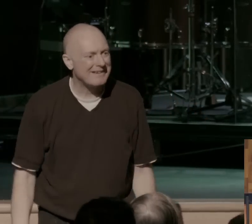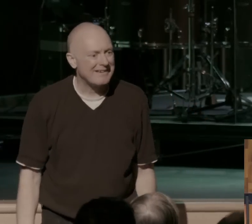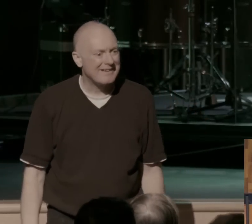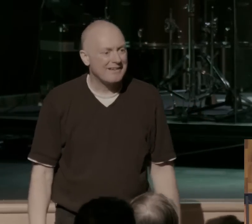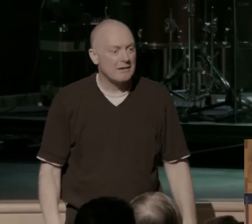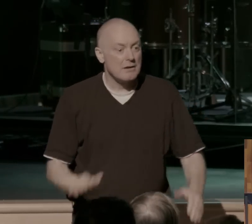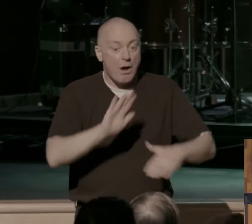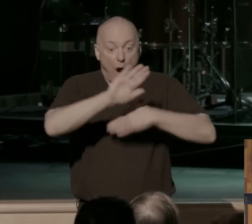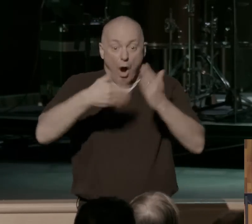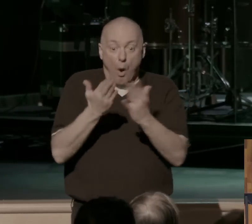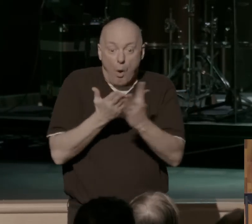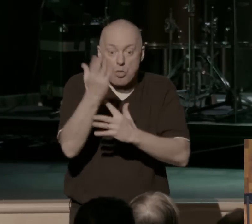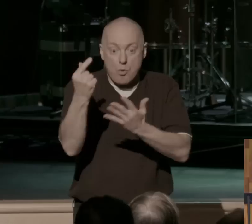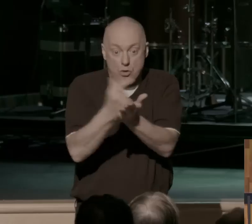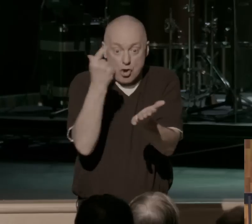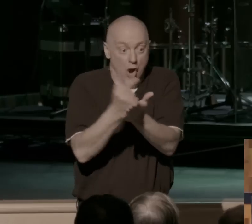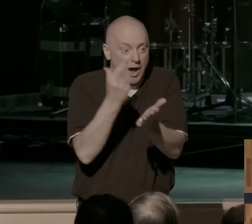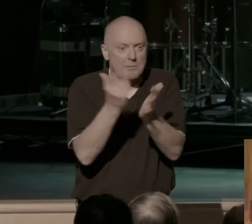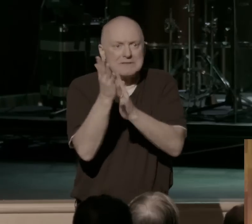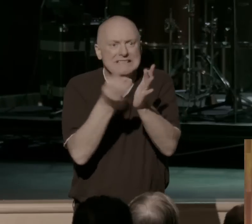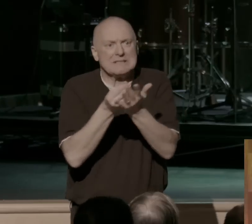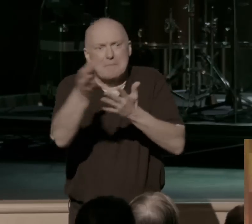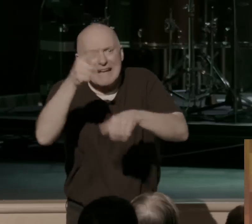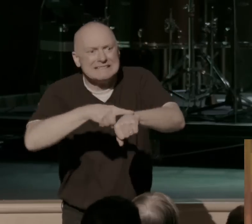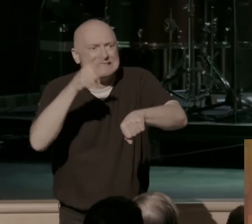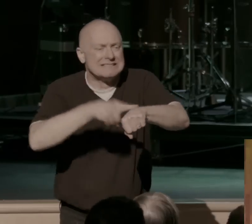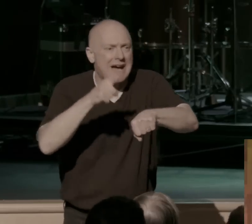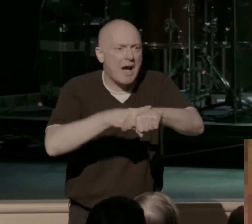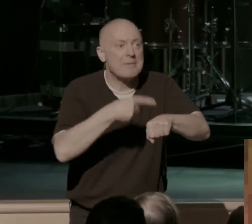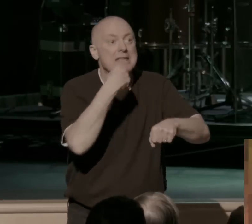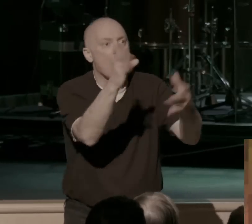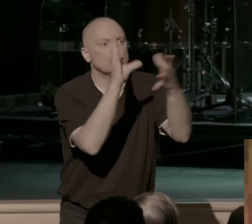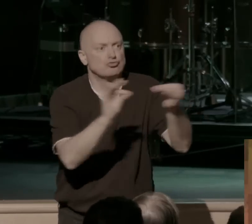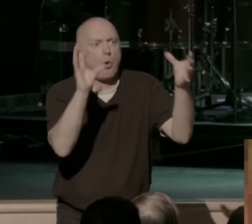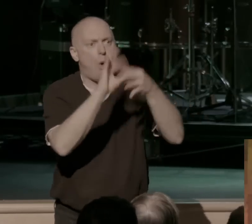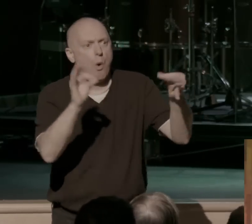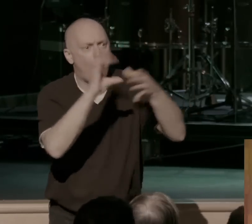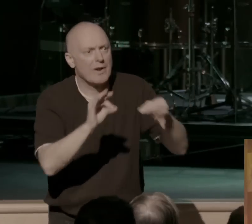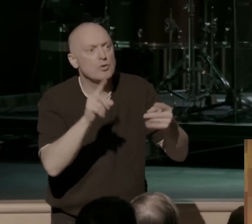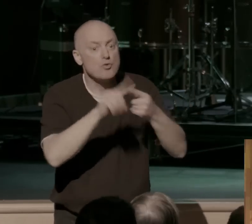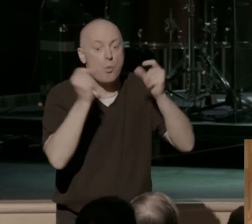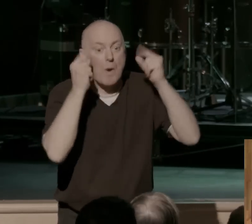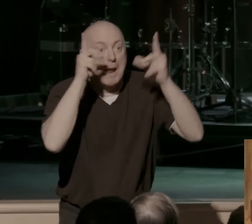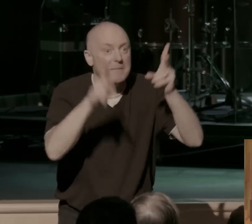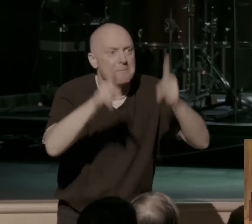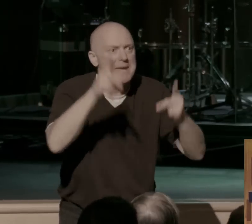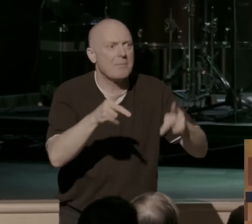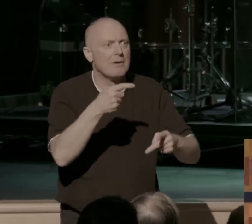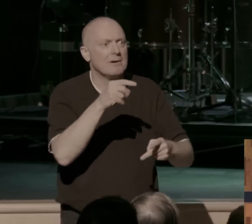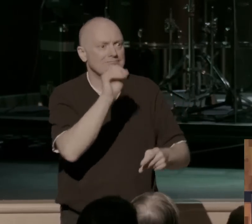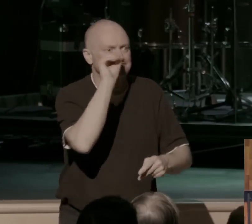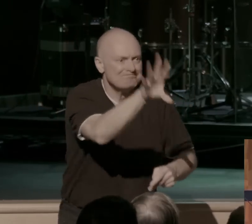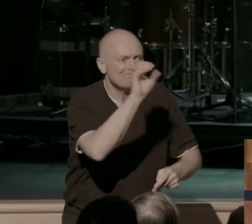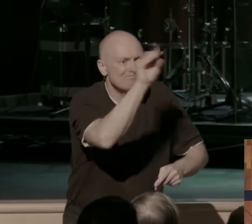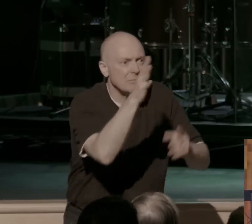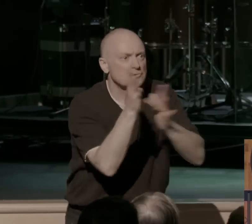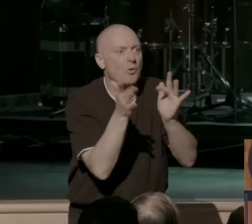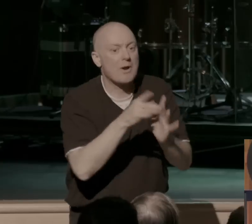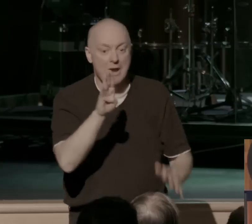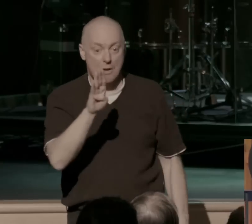And all through the Gospels, Jesus spends so much time telling so many stories to try to wake people up. And he tells stories about bridesmaids waiting